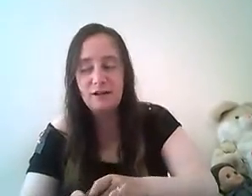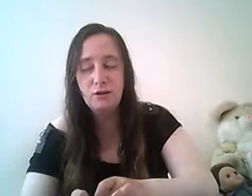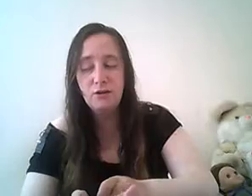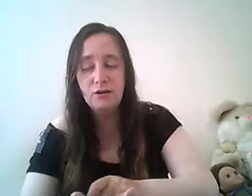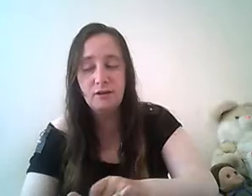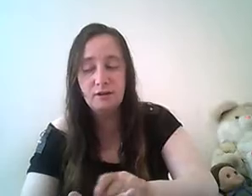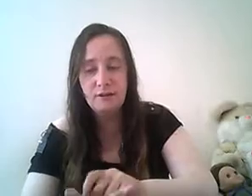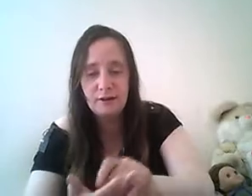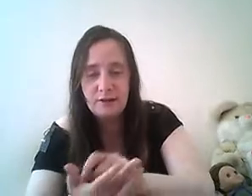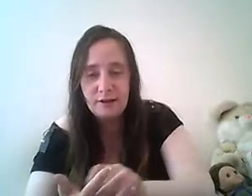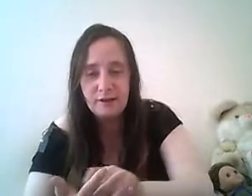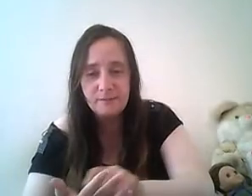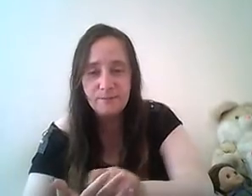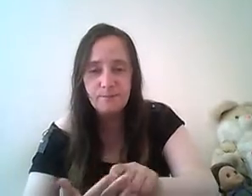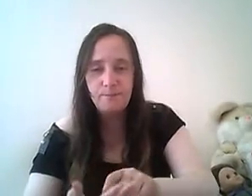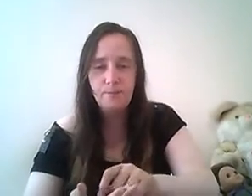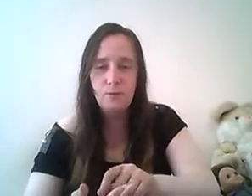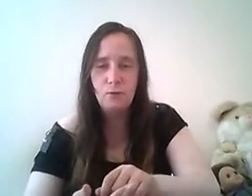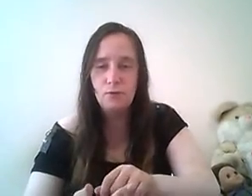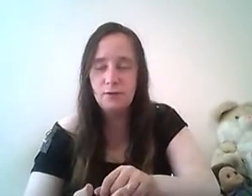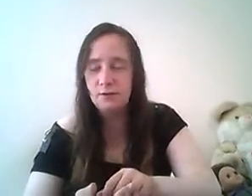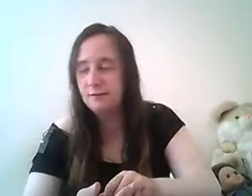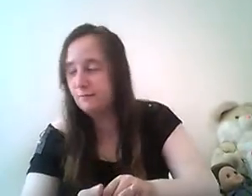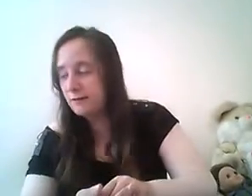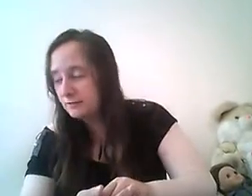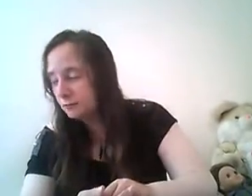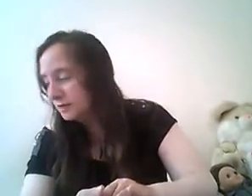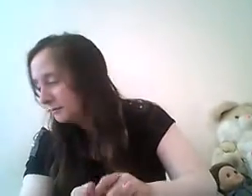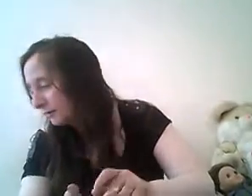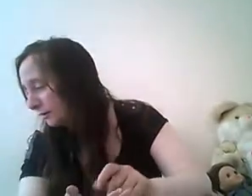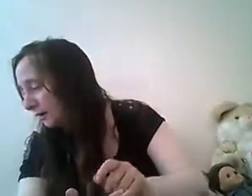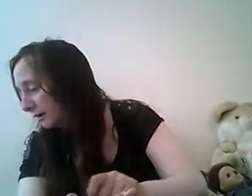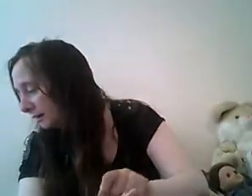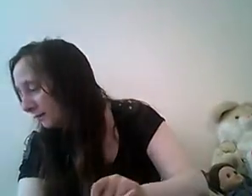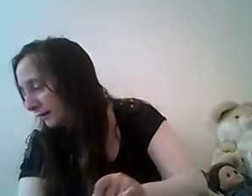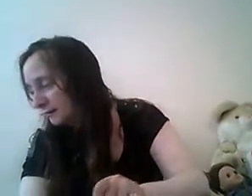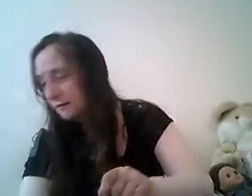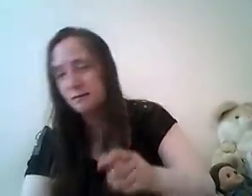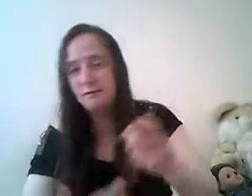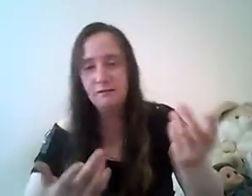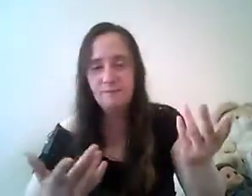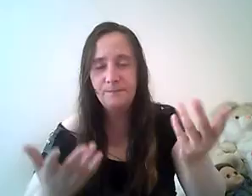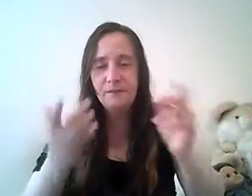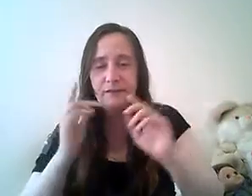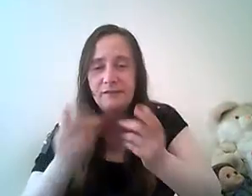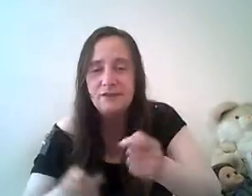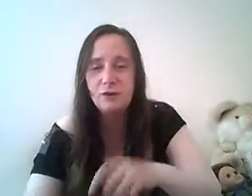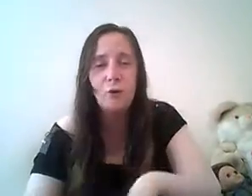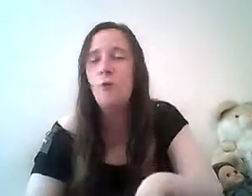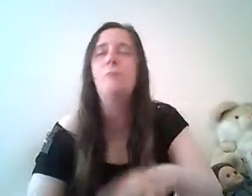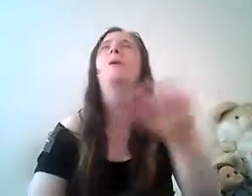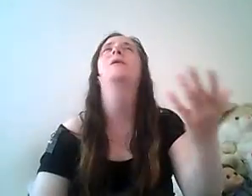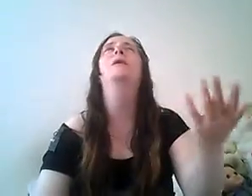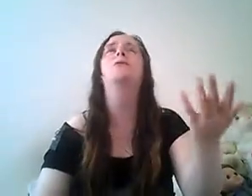to look and do anything right or if you go to that fast one keep doing anything like that writing the teacher caught him what a